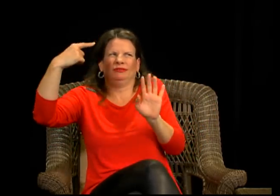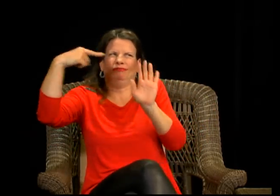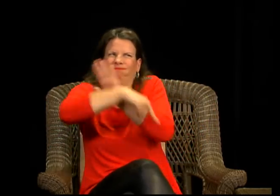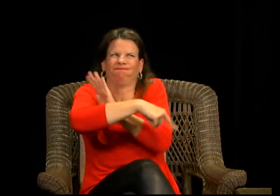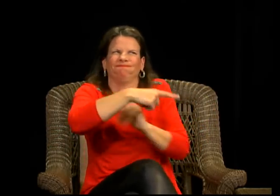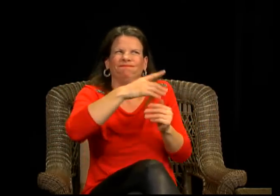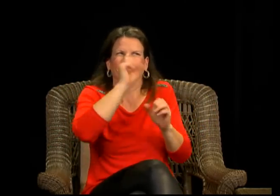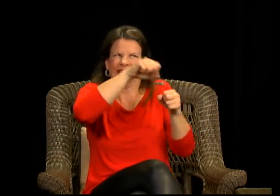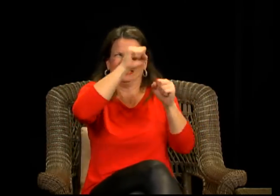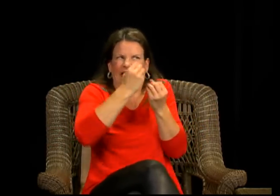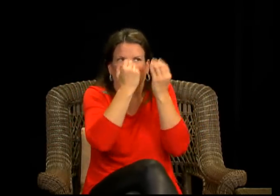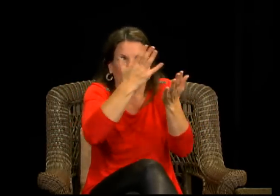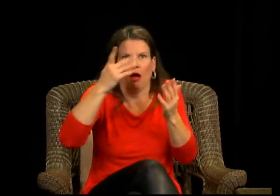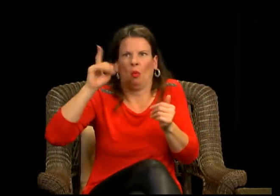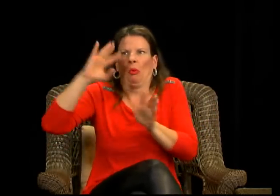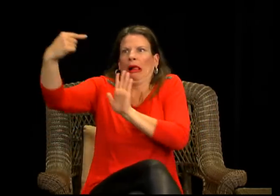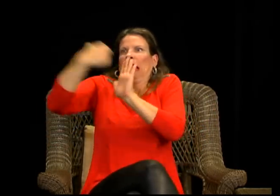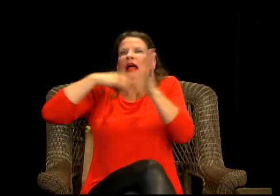negativity. Um, I mean,